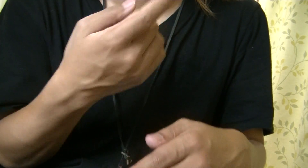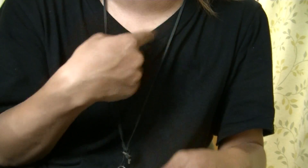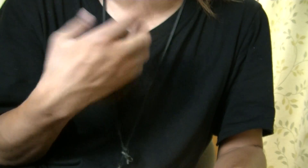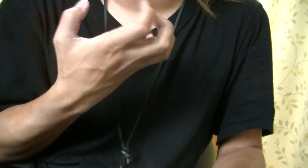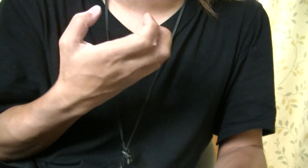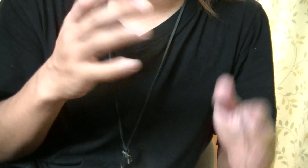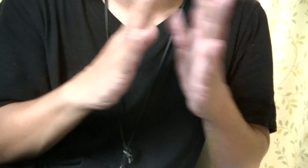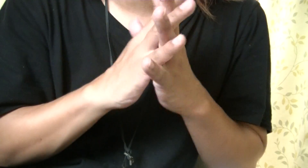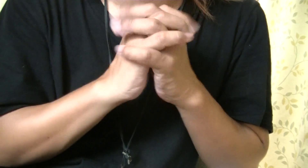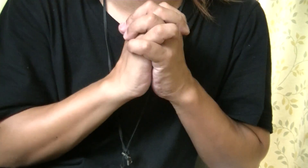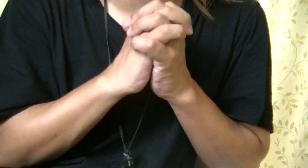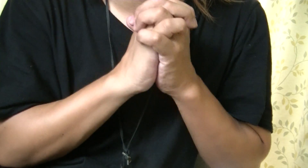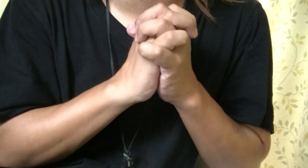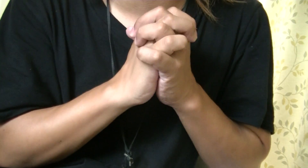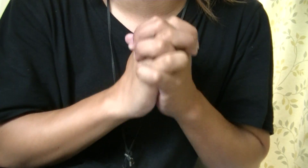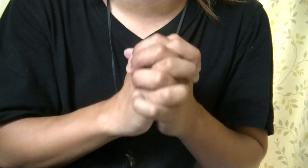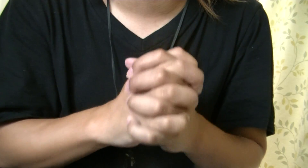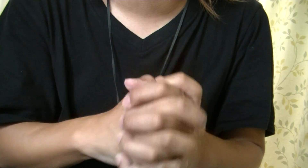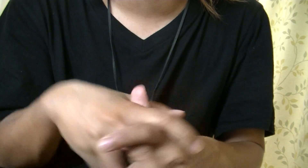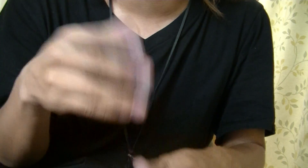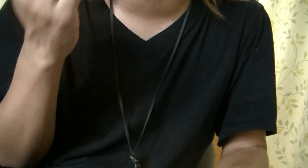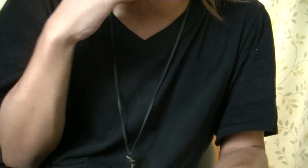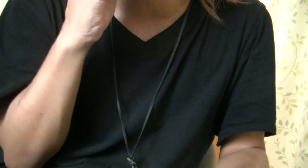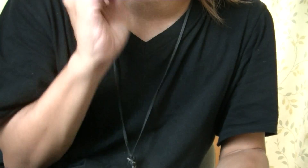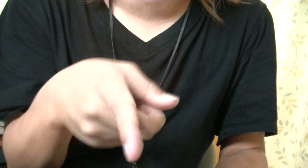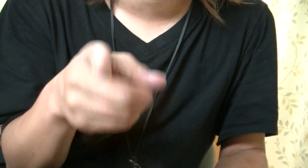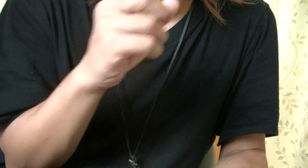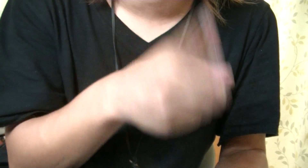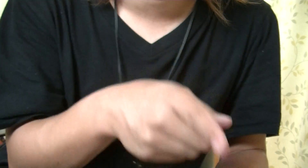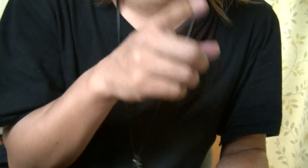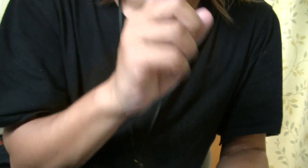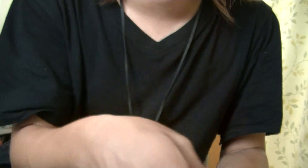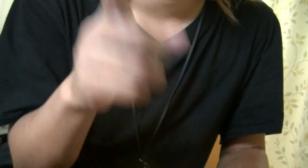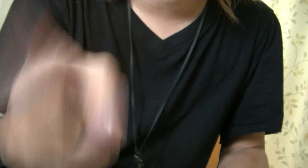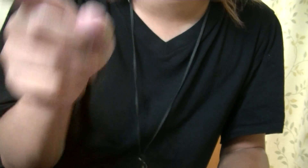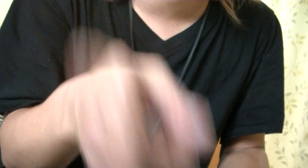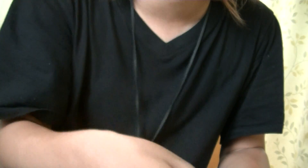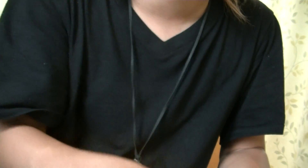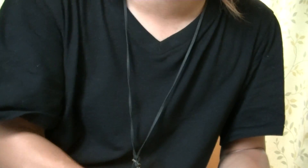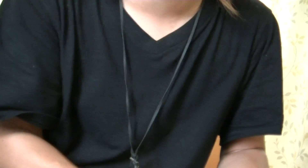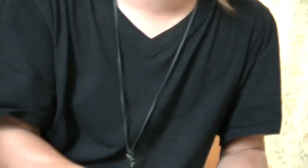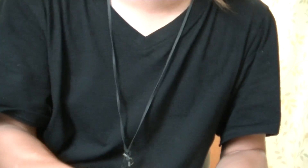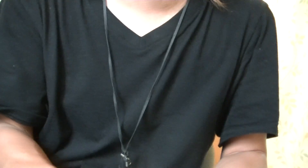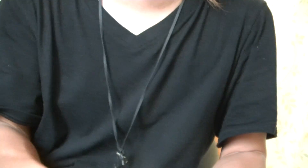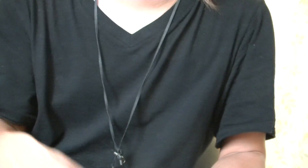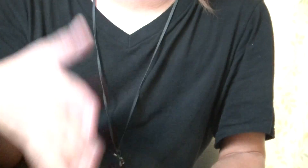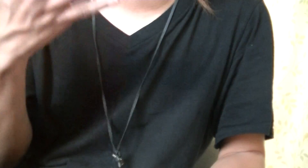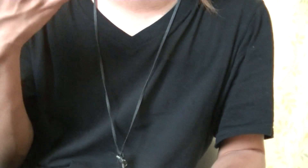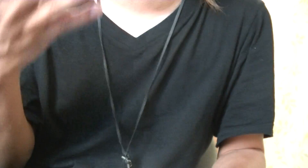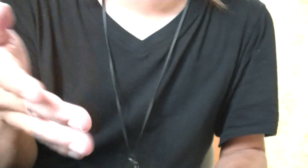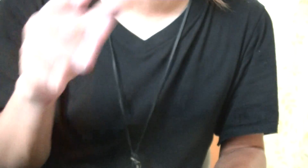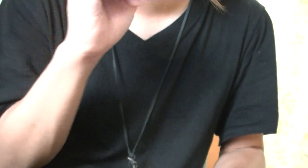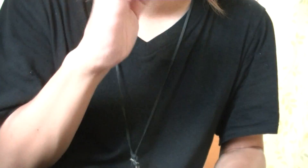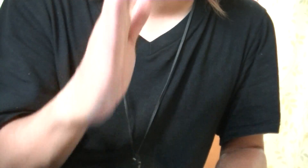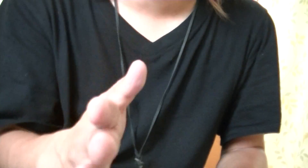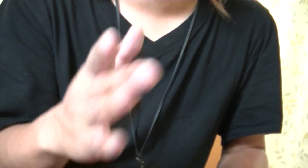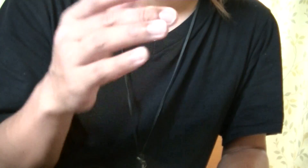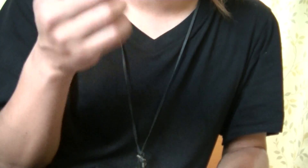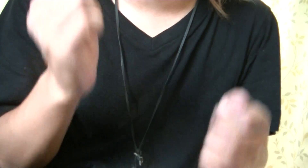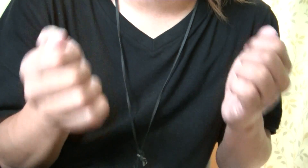wish you were better So fuck, fuck you, oh, oh, oh I'm sorry, I can't afford a Ferrari